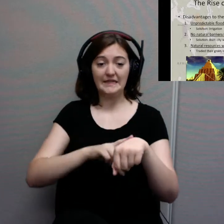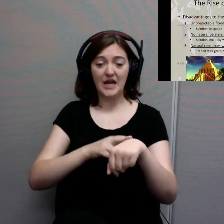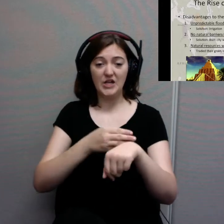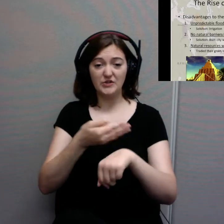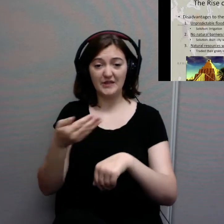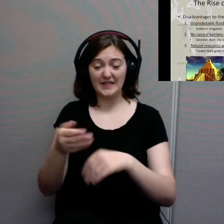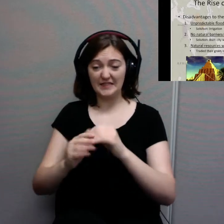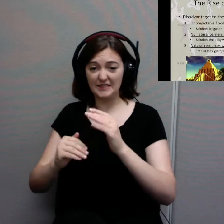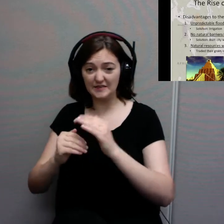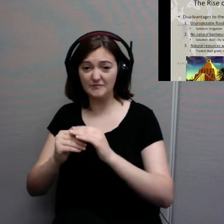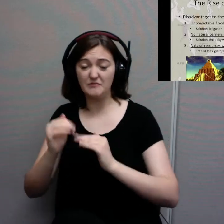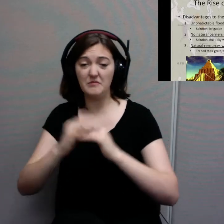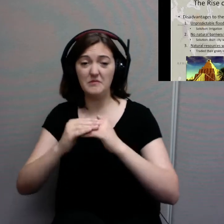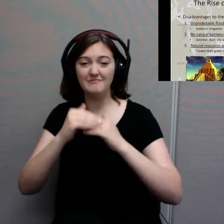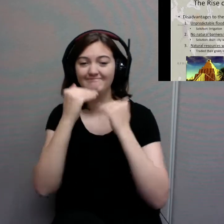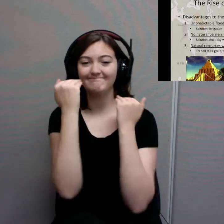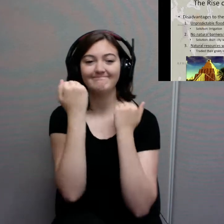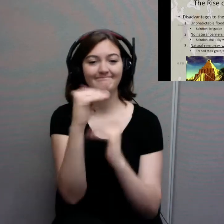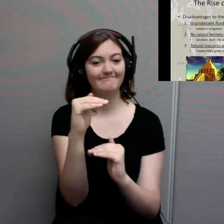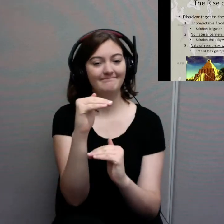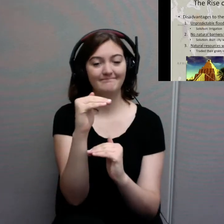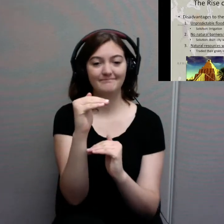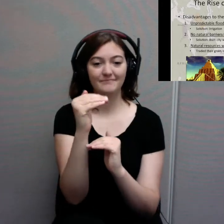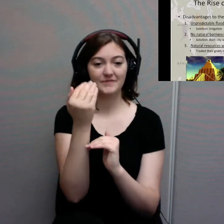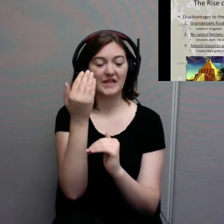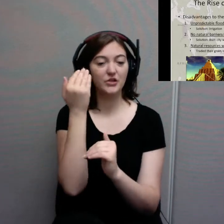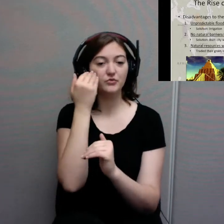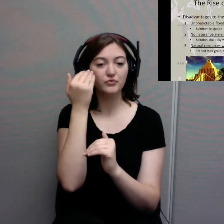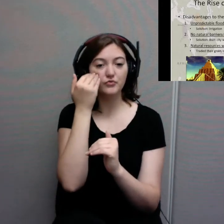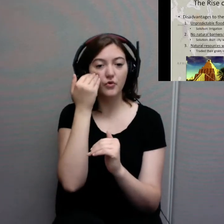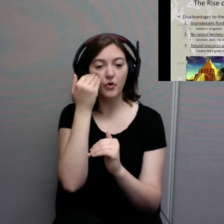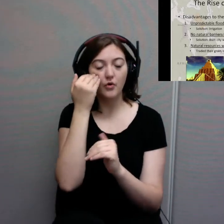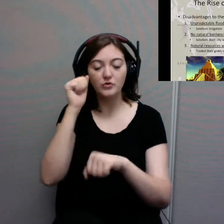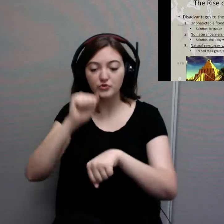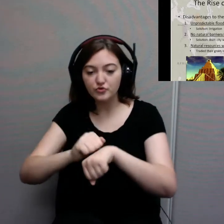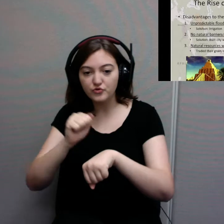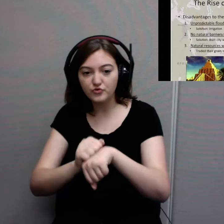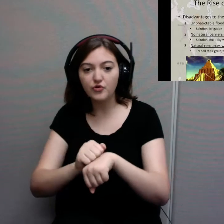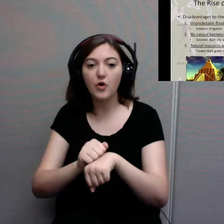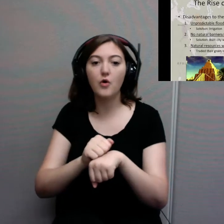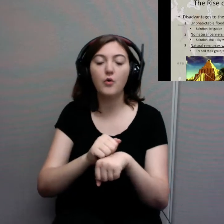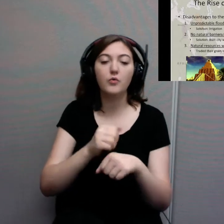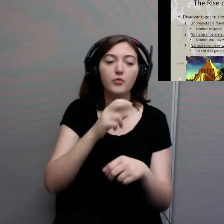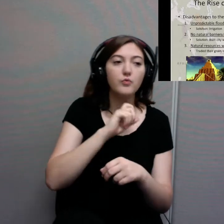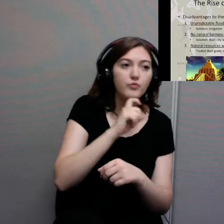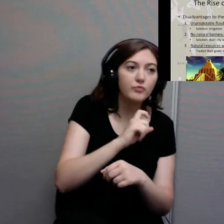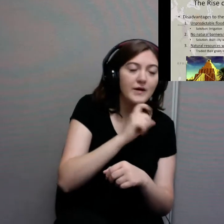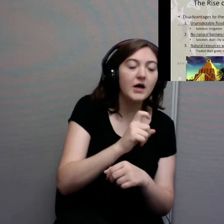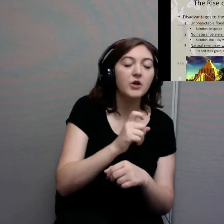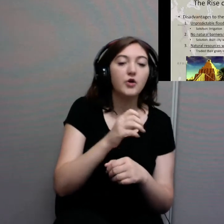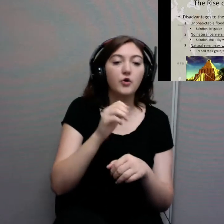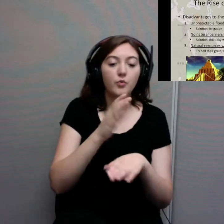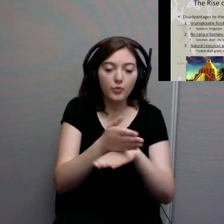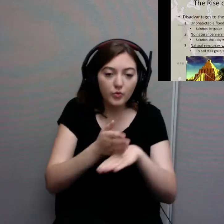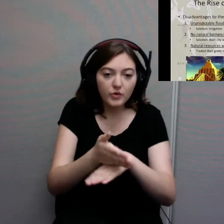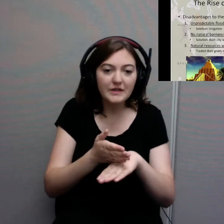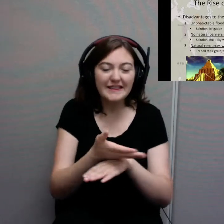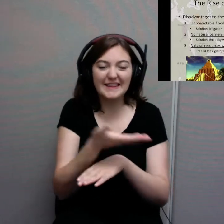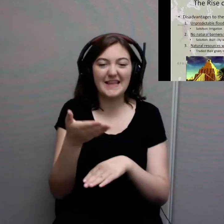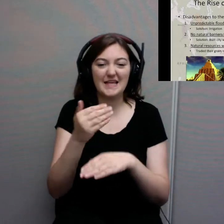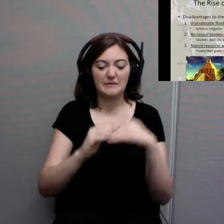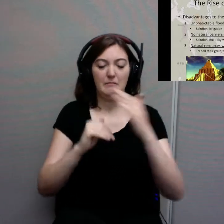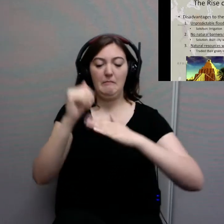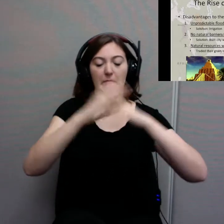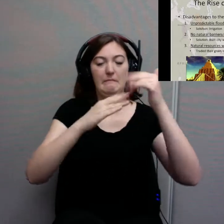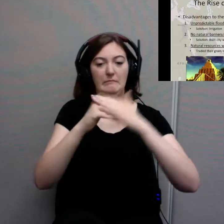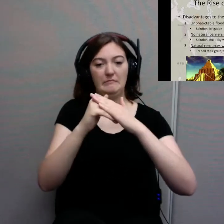materials, things like stone, wood, metals, things to construct civilization. But the one thing they